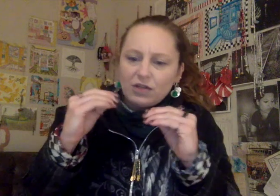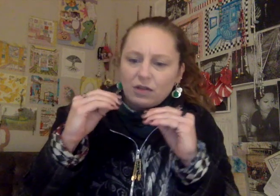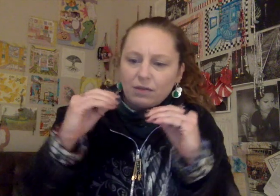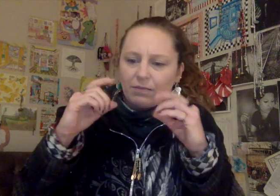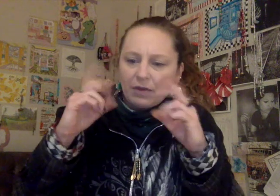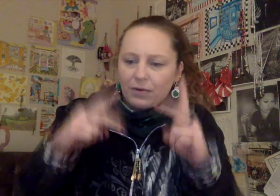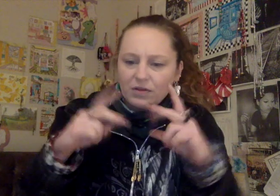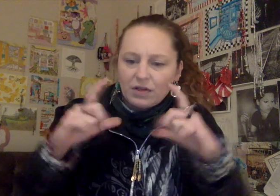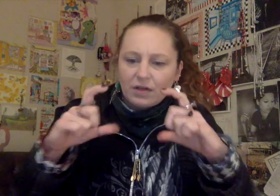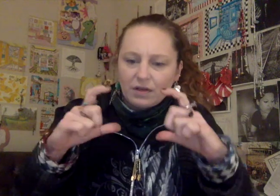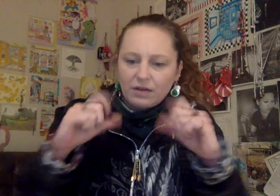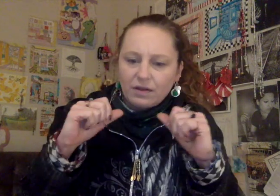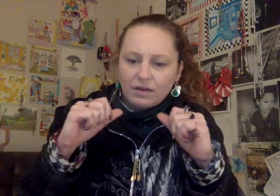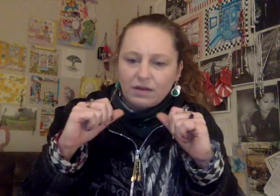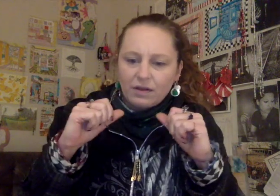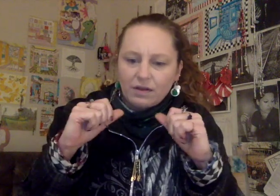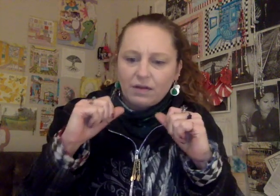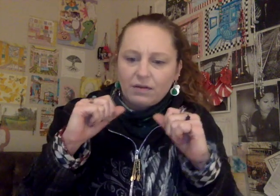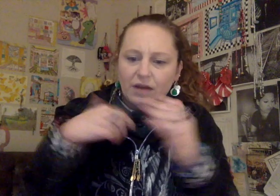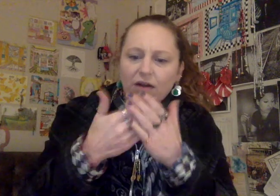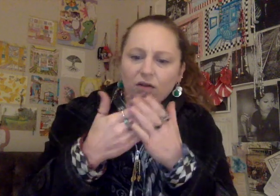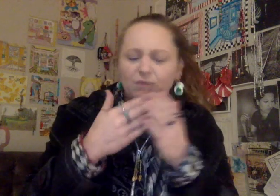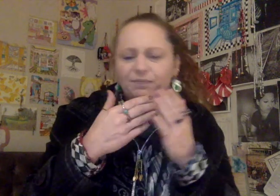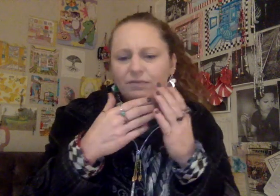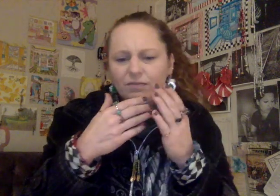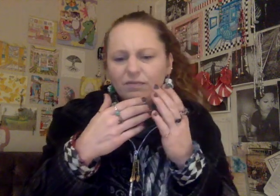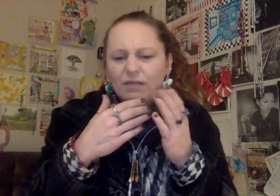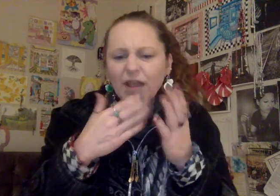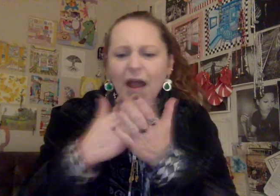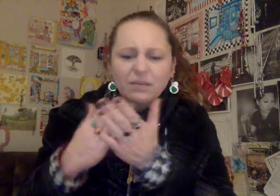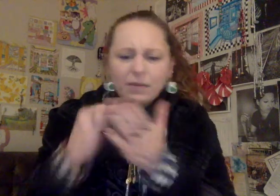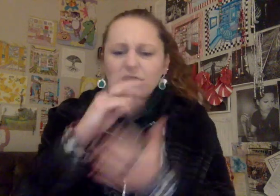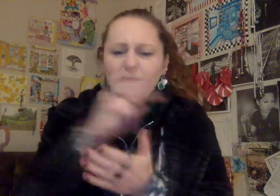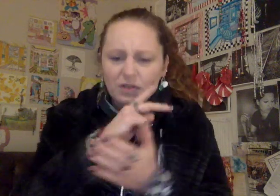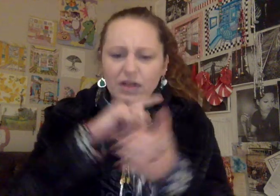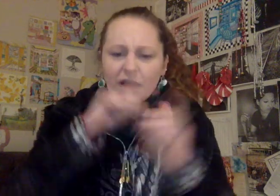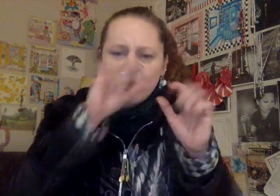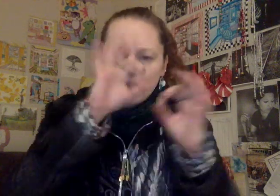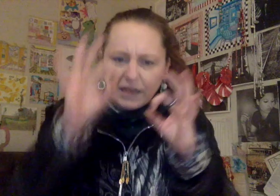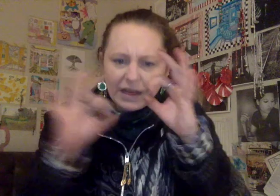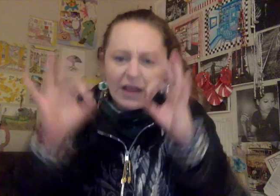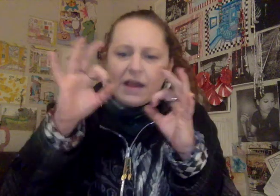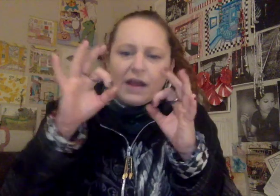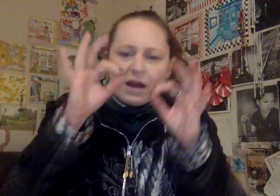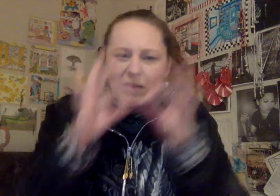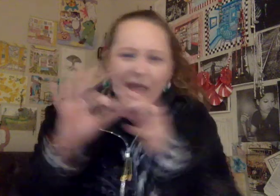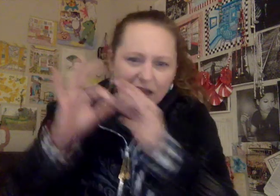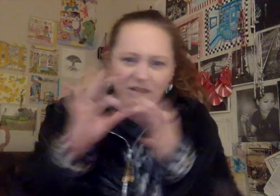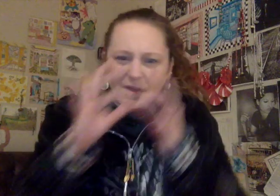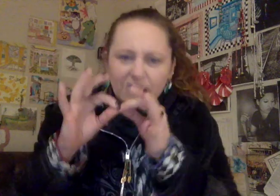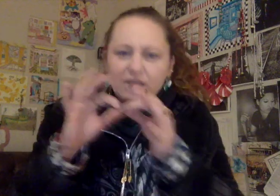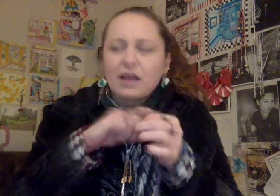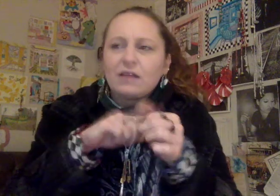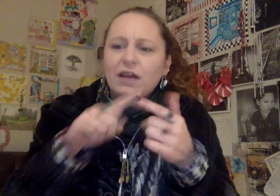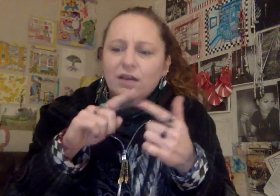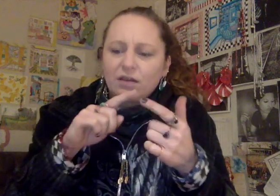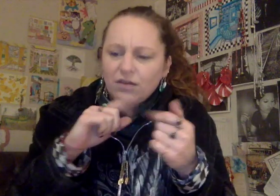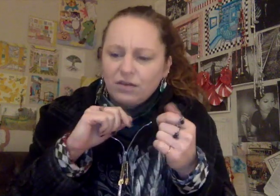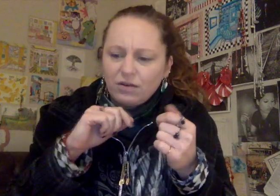the person, the, the natal aspects of personality, um, the aspects, and then you